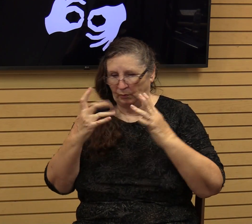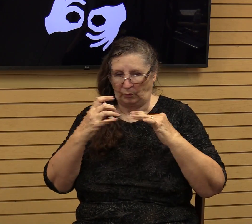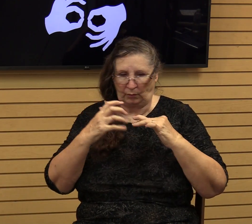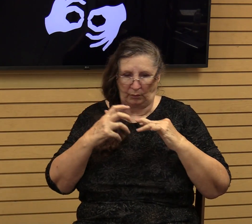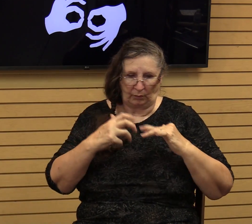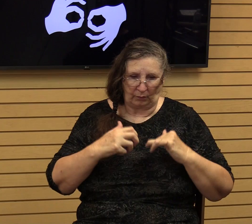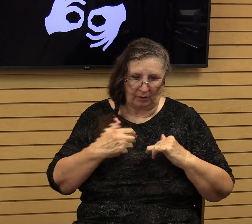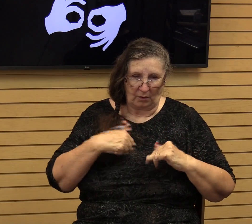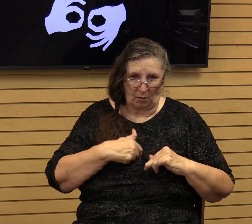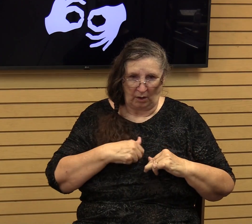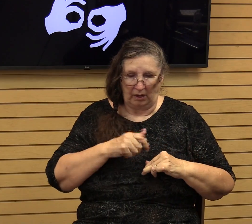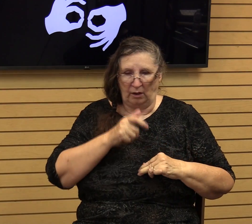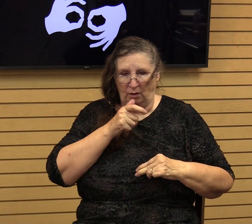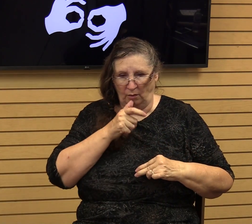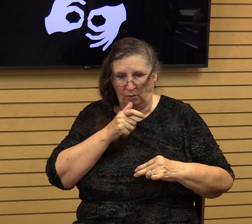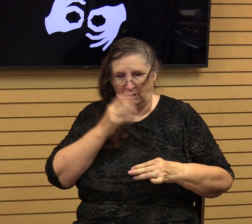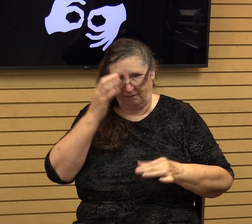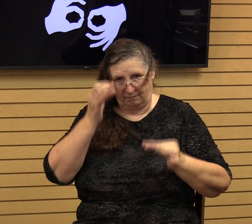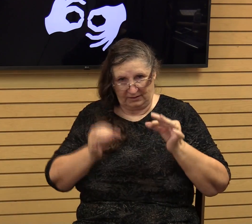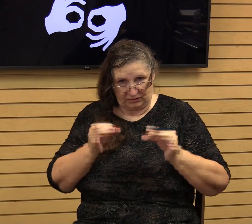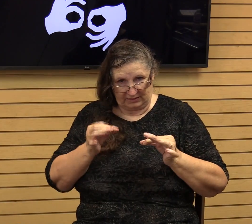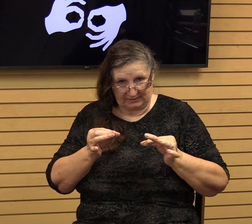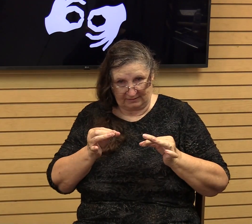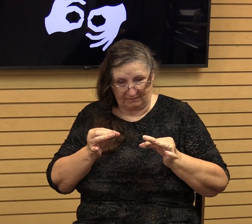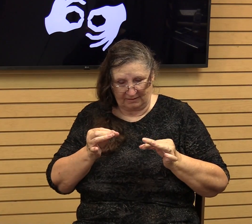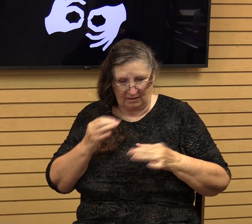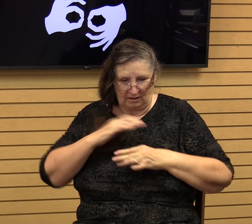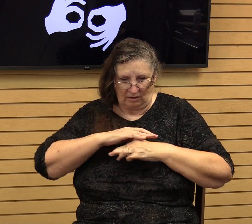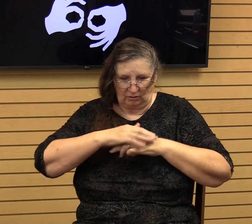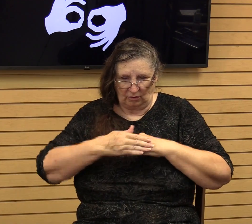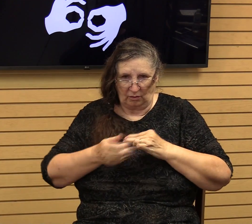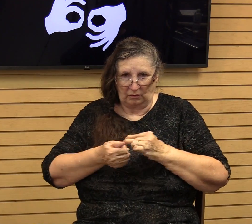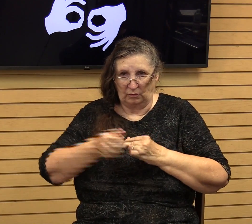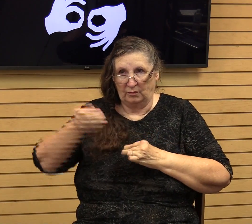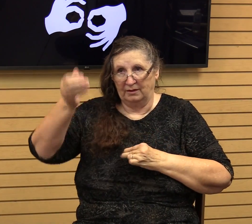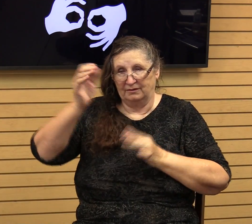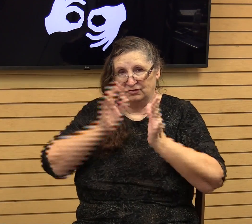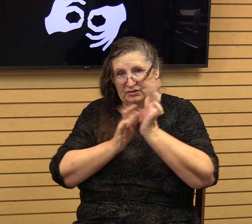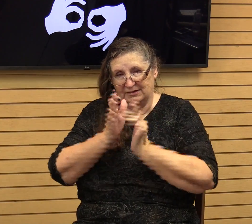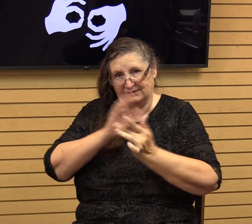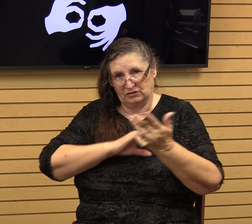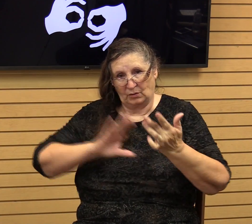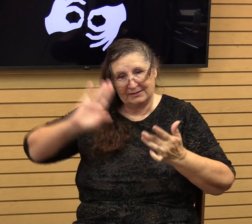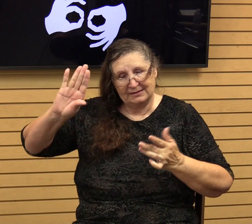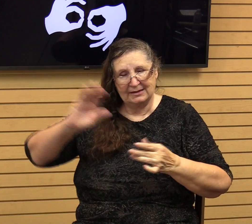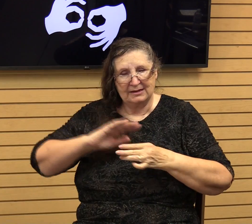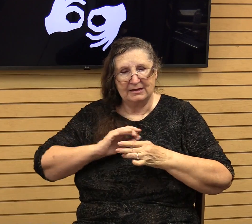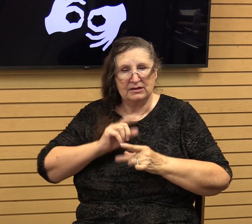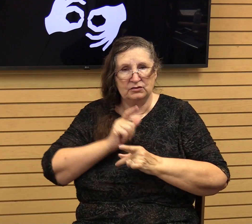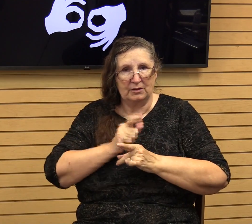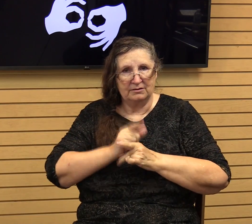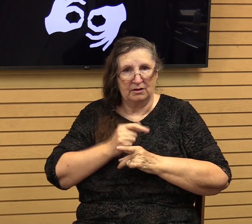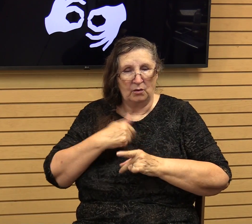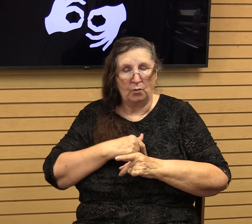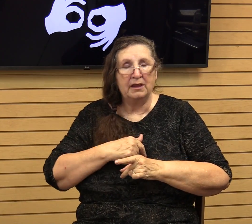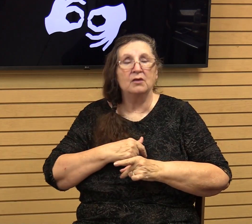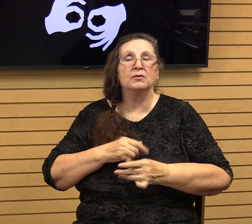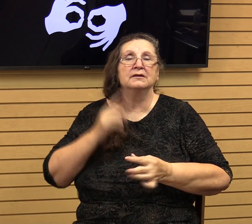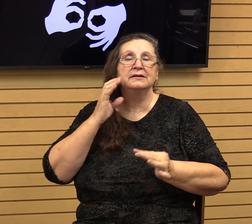we who have been justified, cloaked in the righteousness of Jesus Christ, we shall live by faith. That's